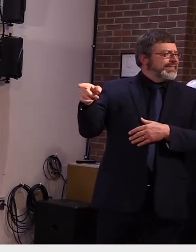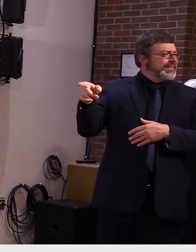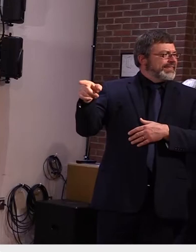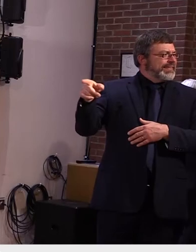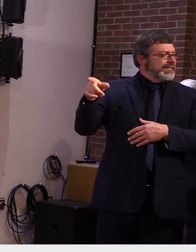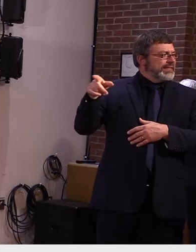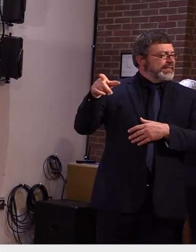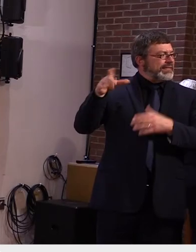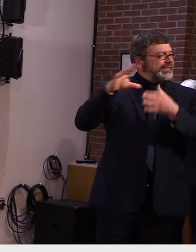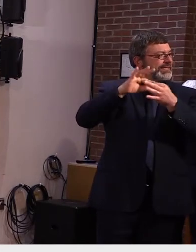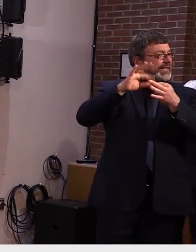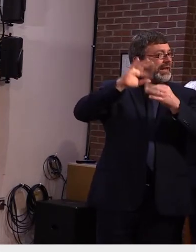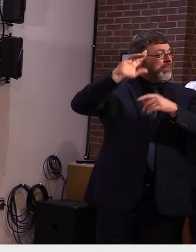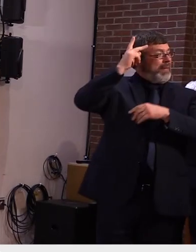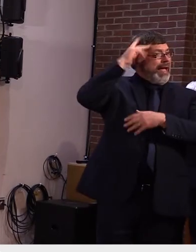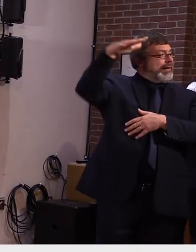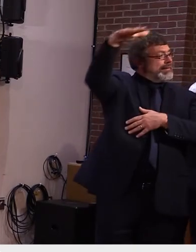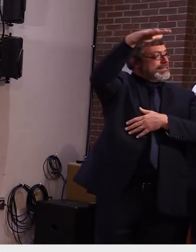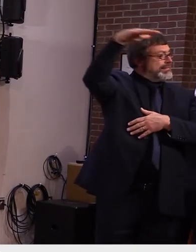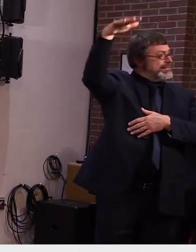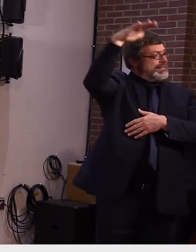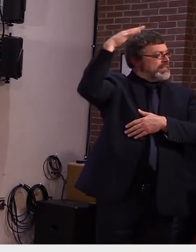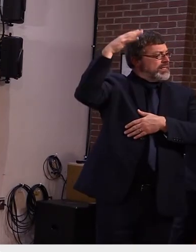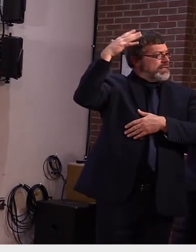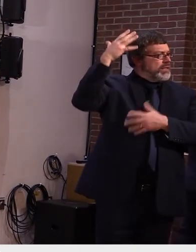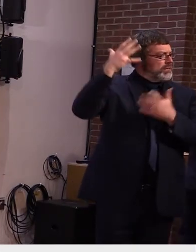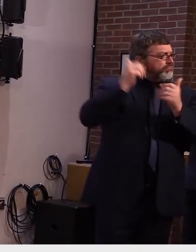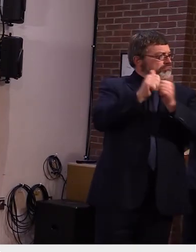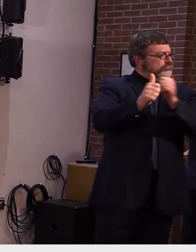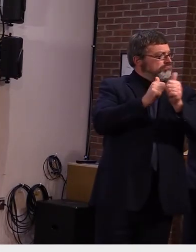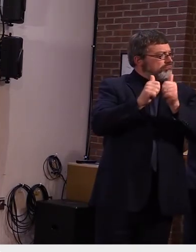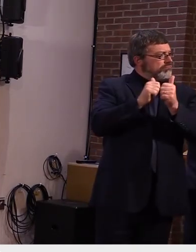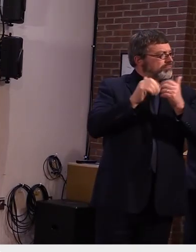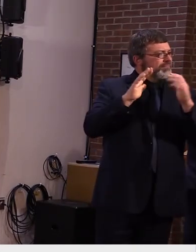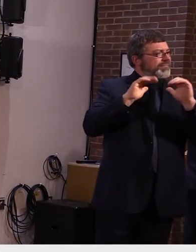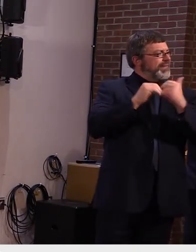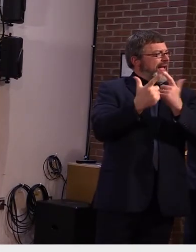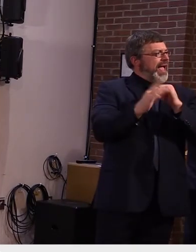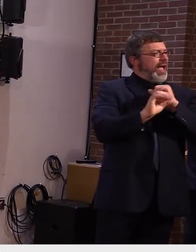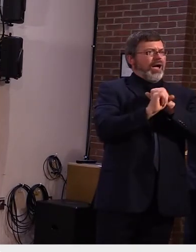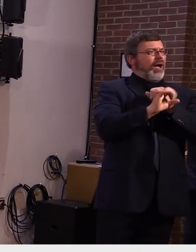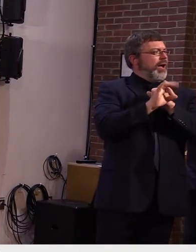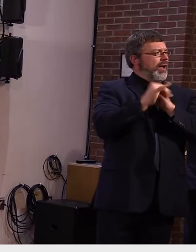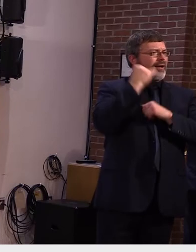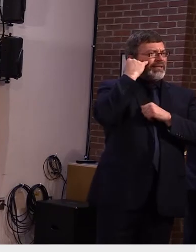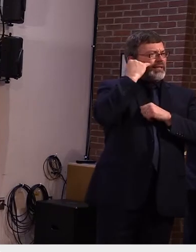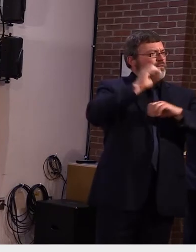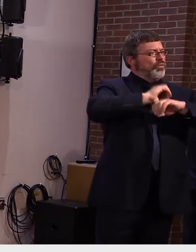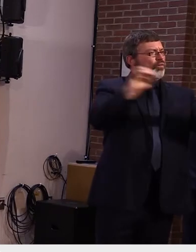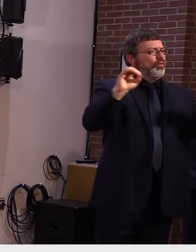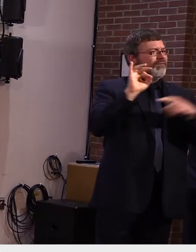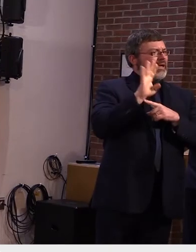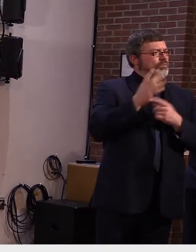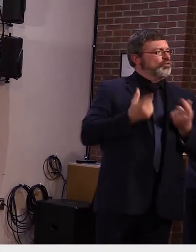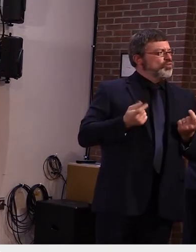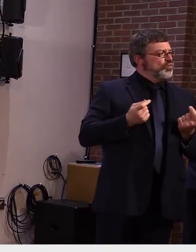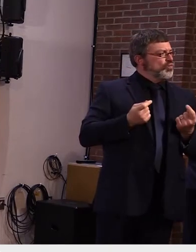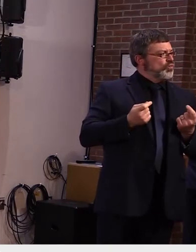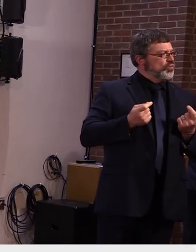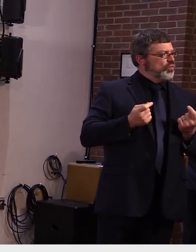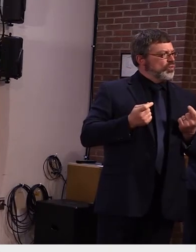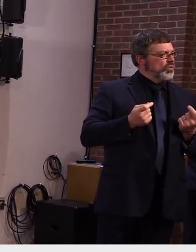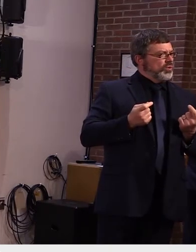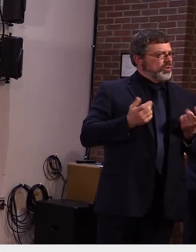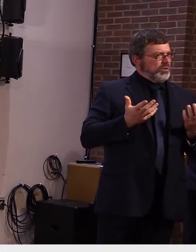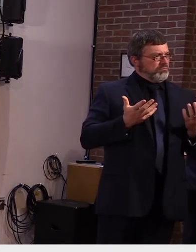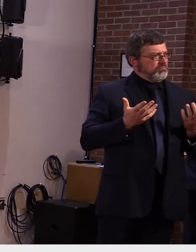how things are done what what do you suggest that they do when they're frozen out of their social media account well again you can